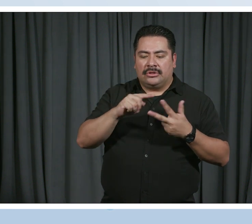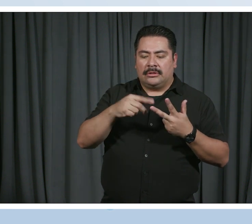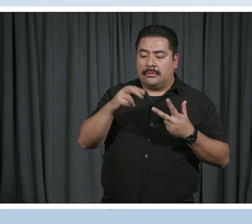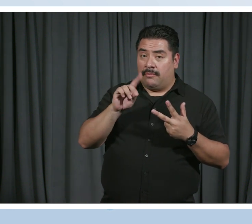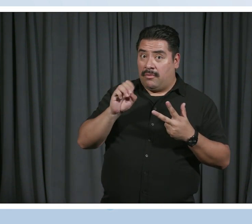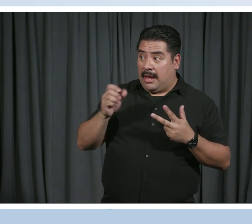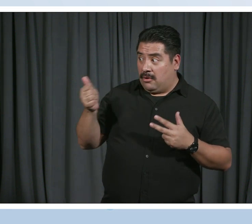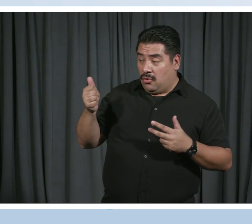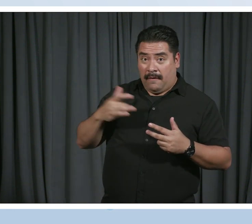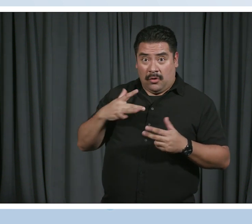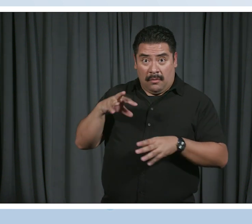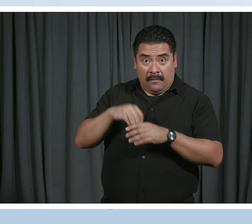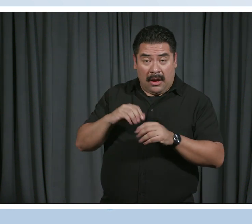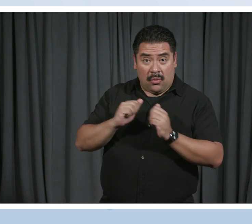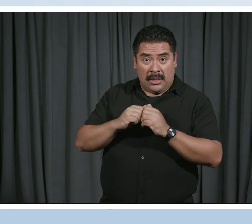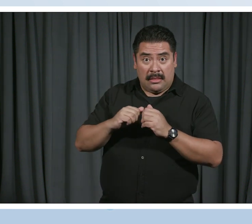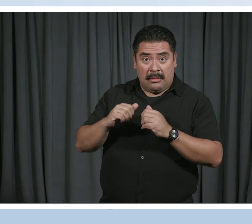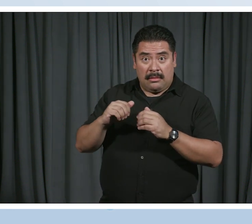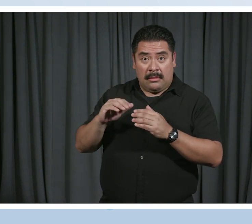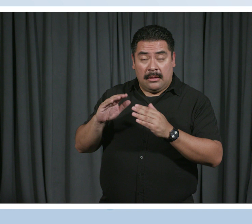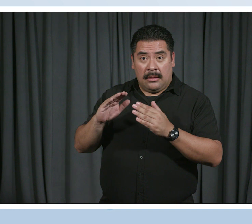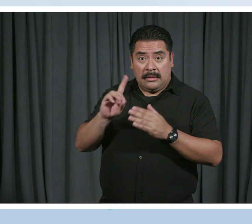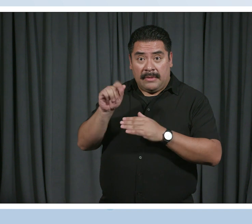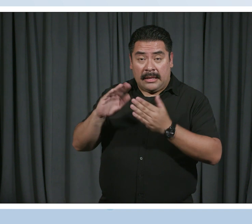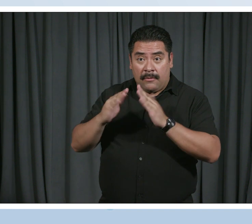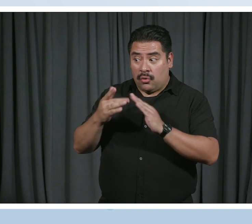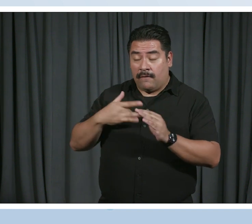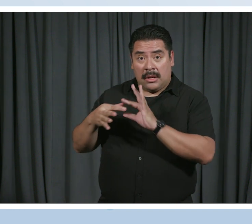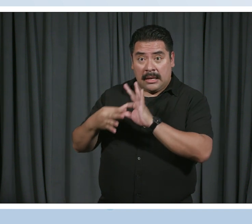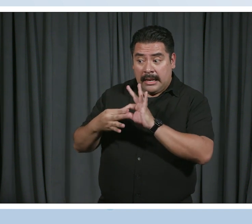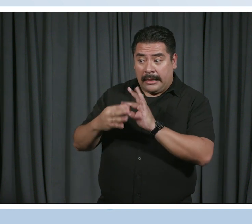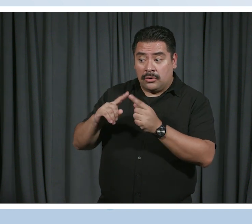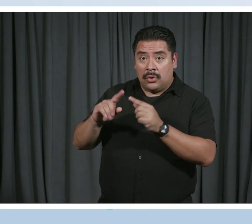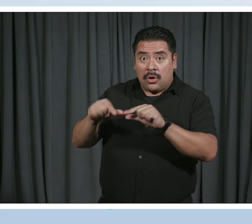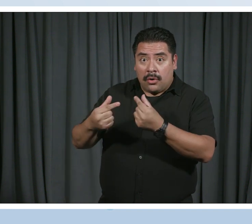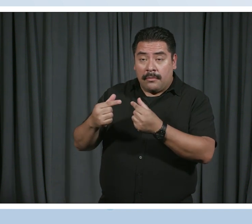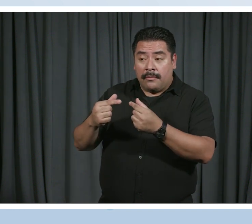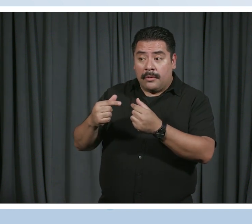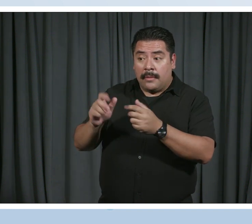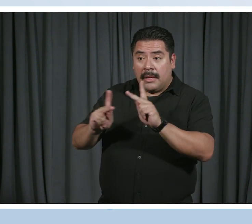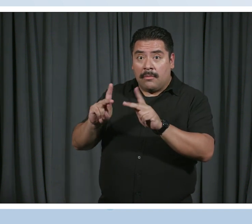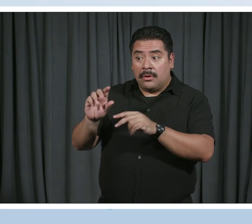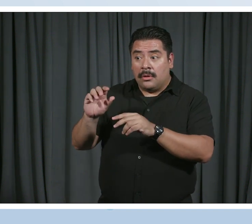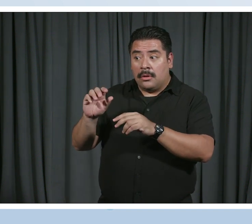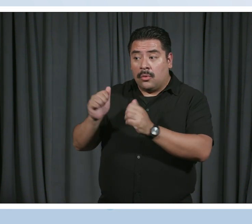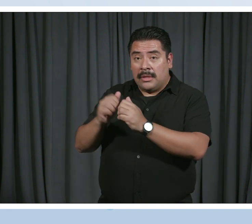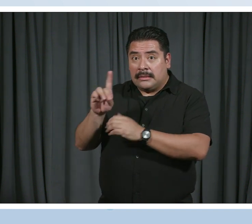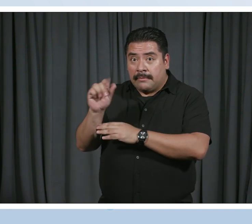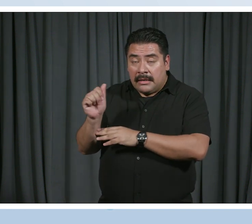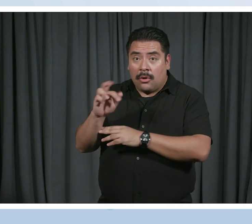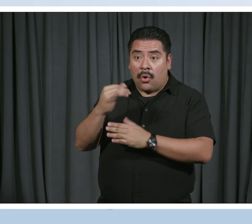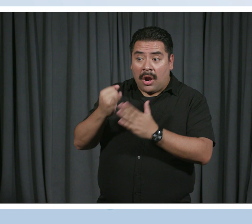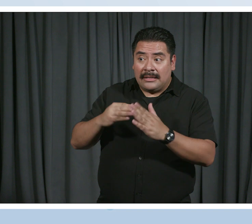community? Do you feel very connected to a group of other people with disabilities or other artists with disabilities in the